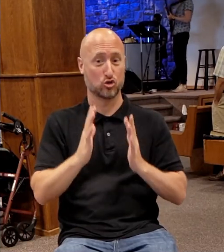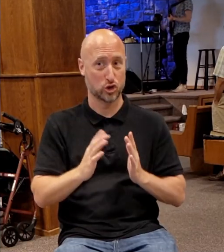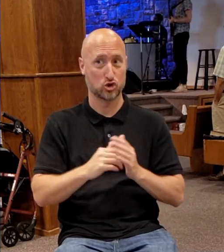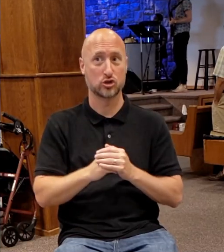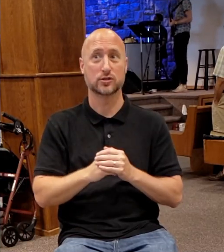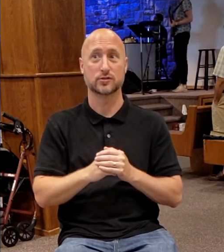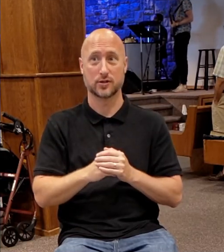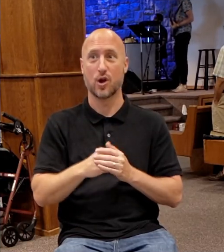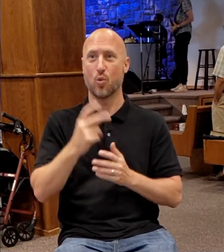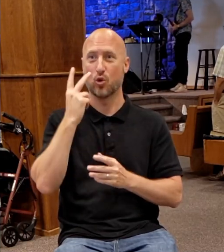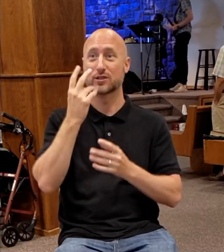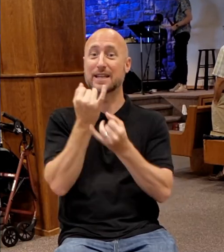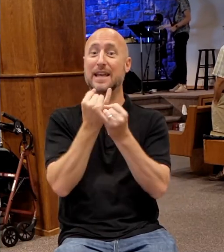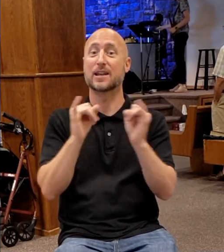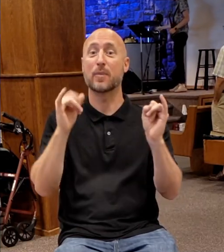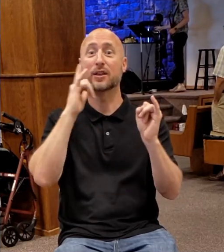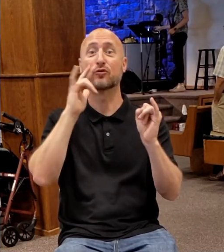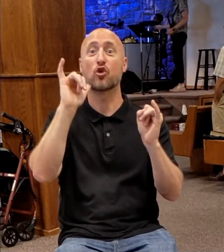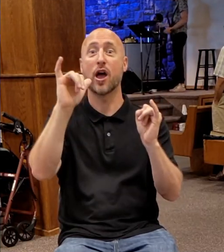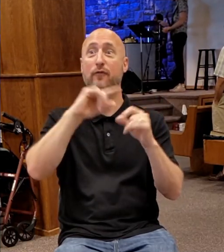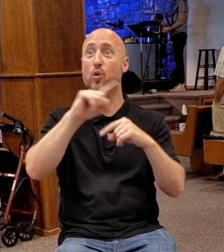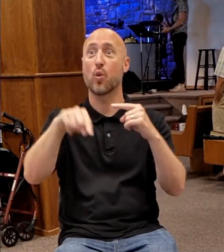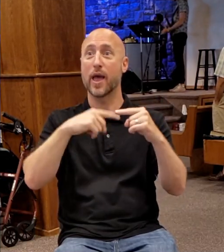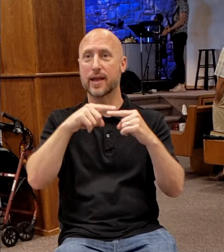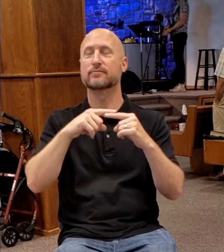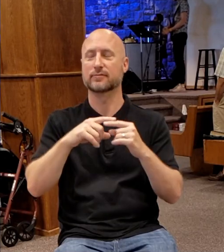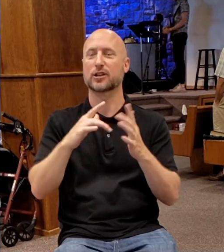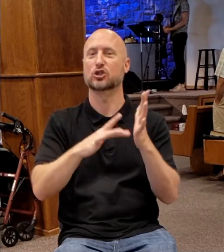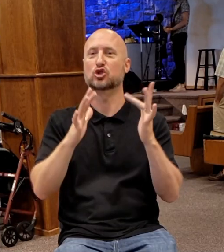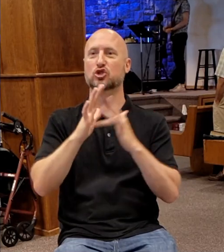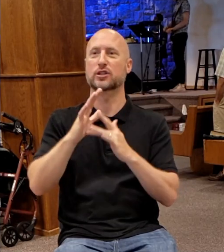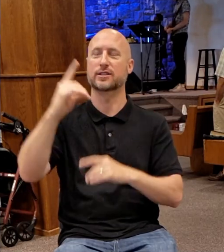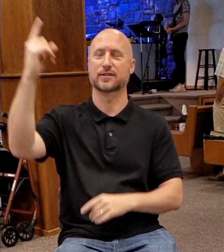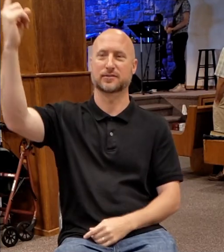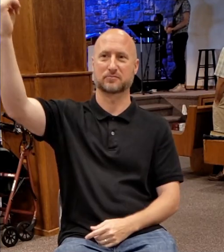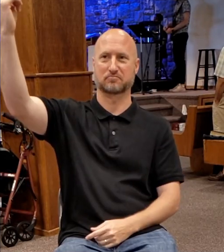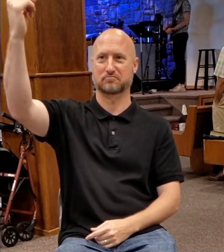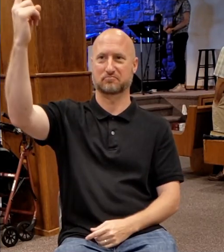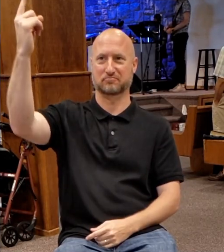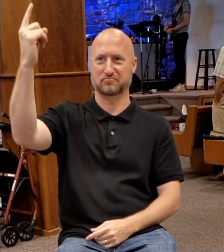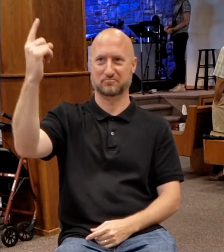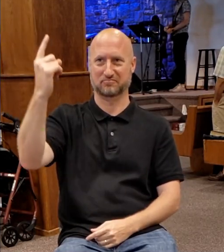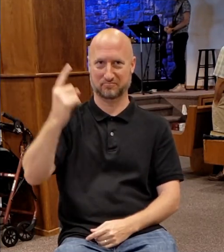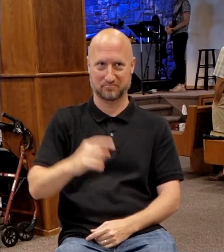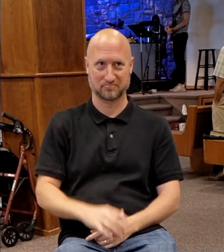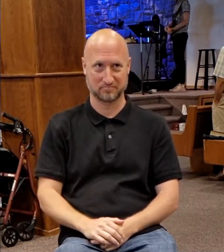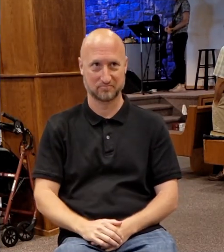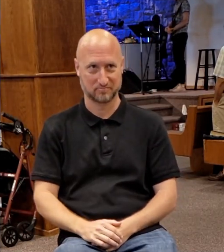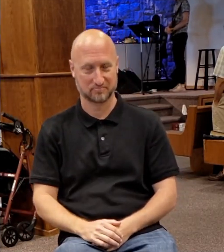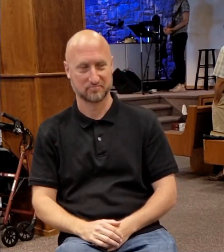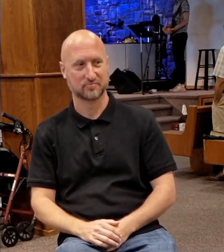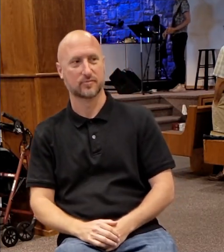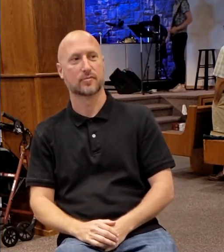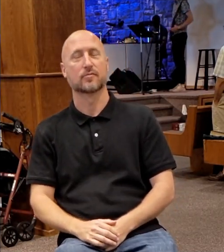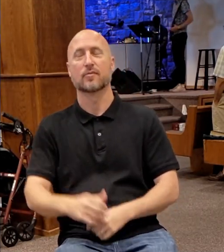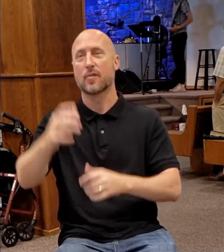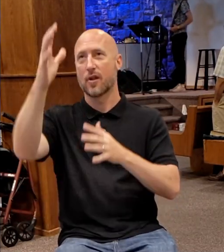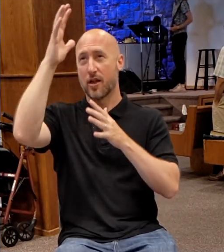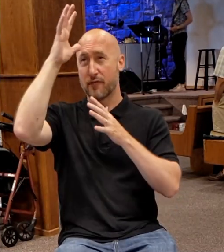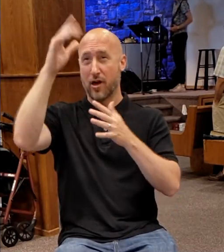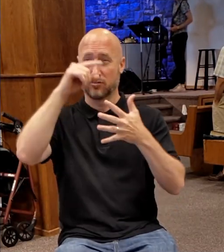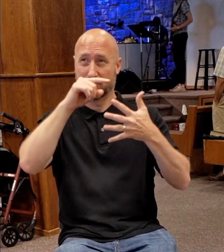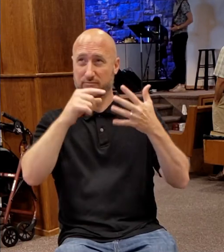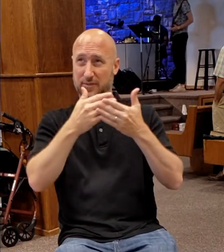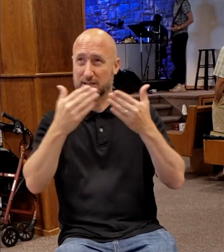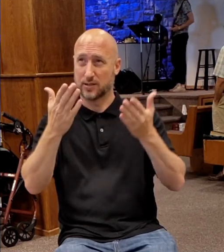when we'll see liberty for everyone that believes. Father, we put these things before you. We thank you, Lord, for your word.